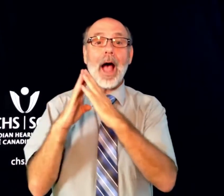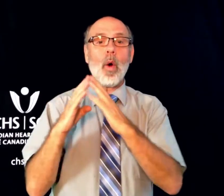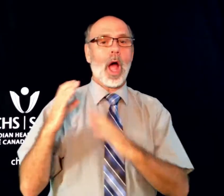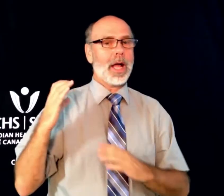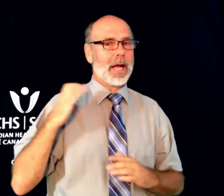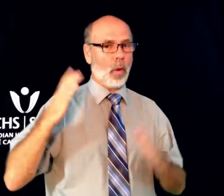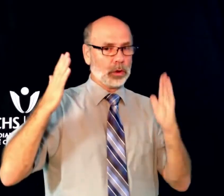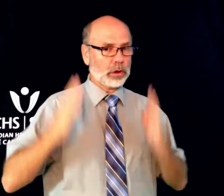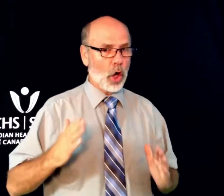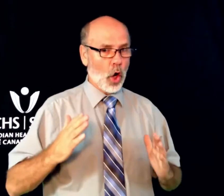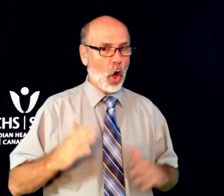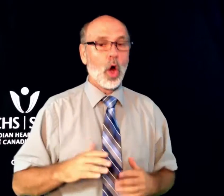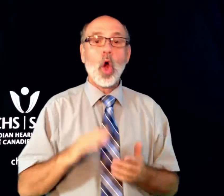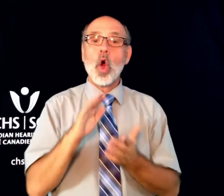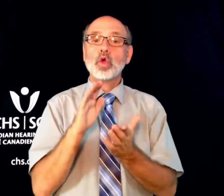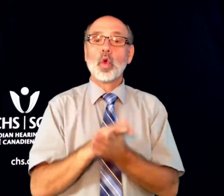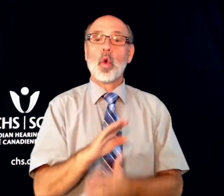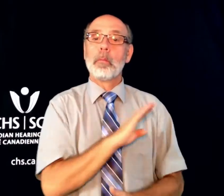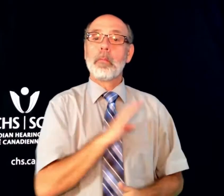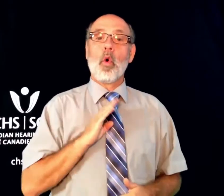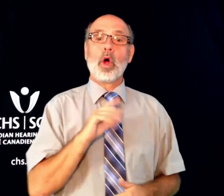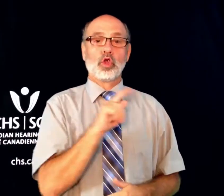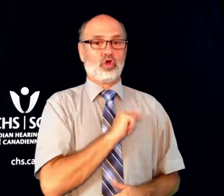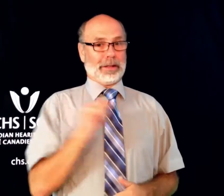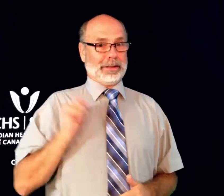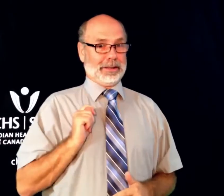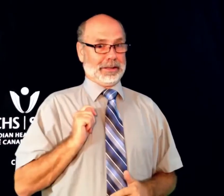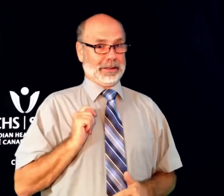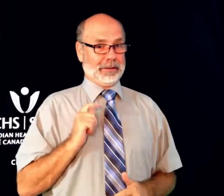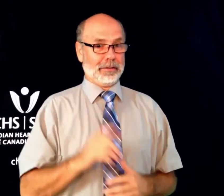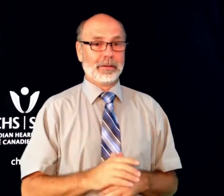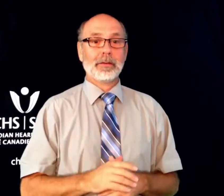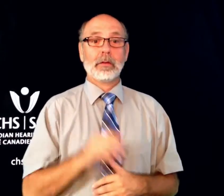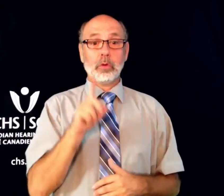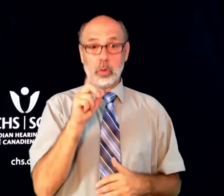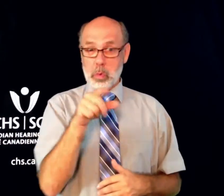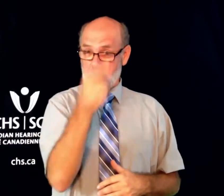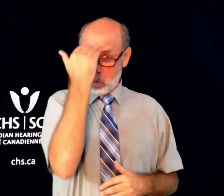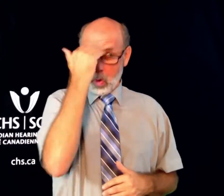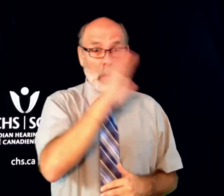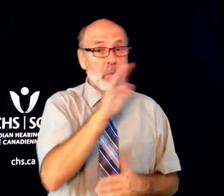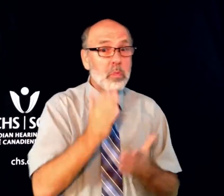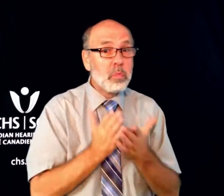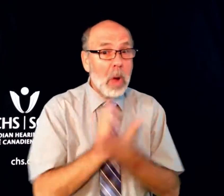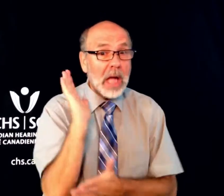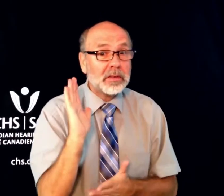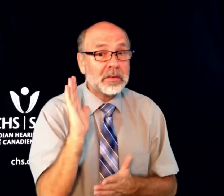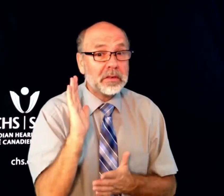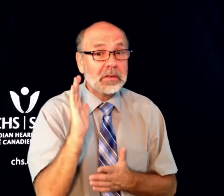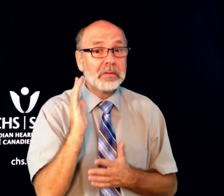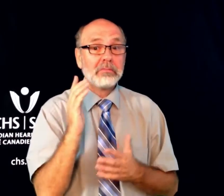which include voting for mayor, city and municipal councillors, as well as school board trustees.